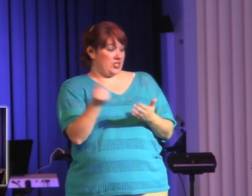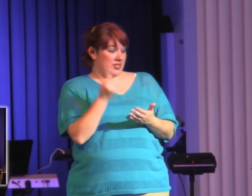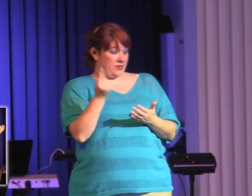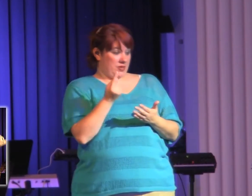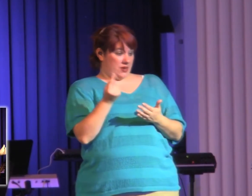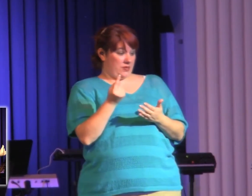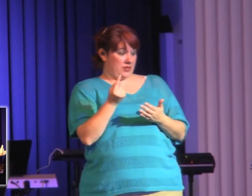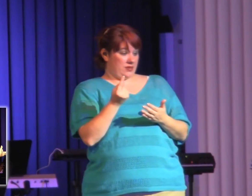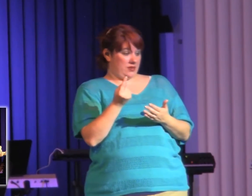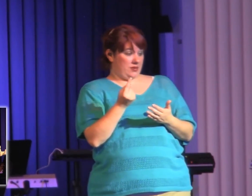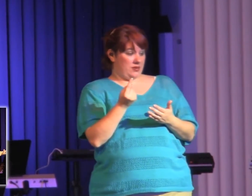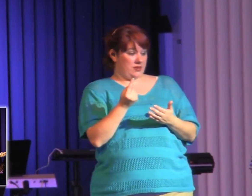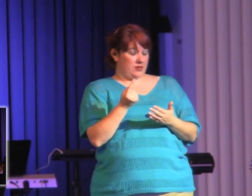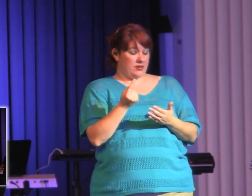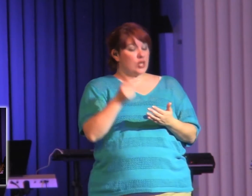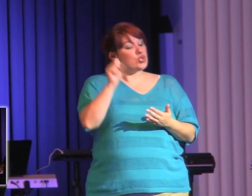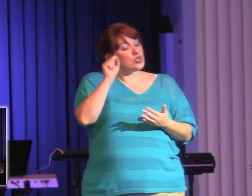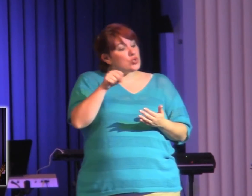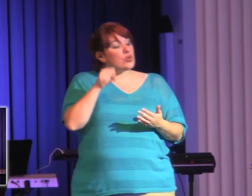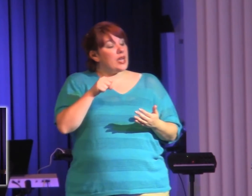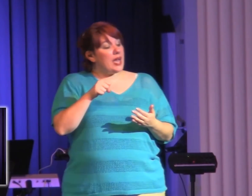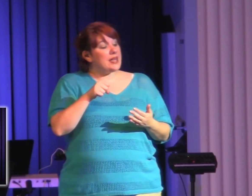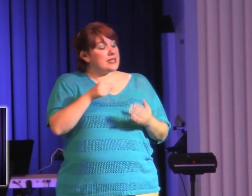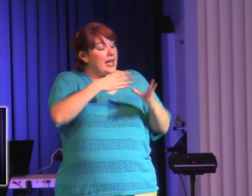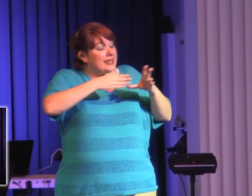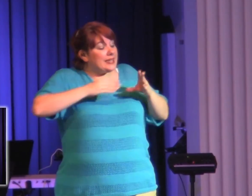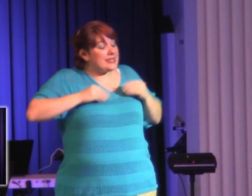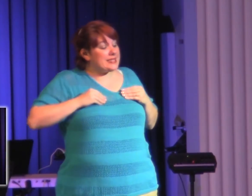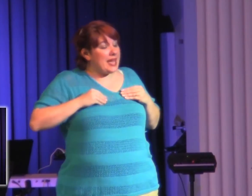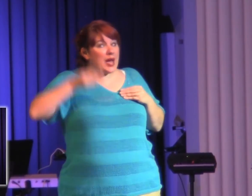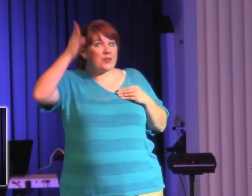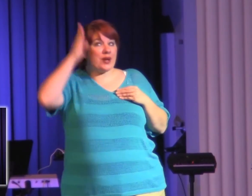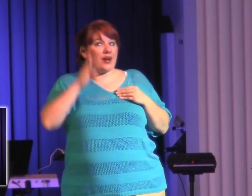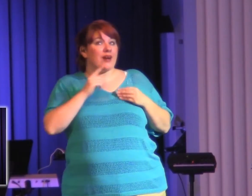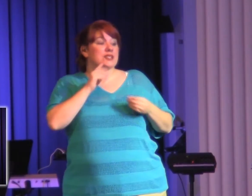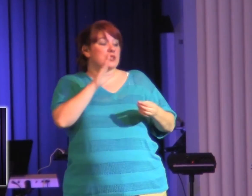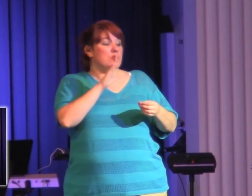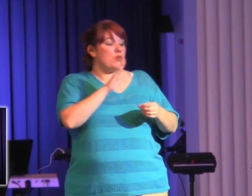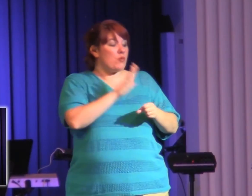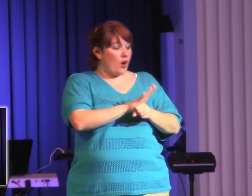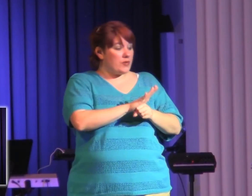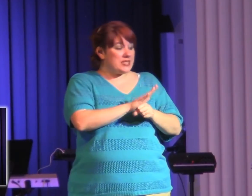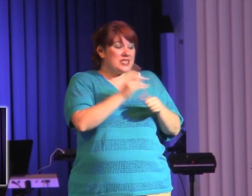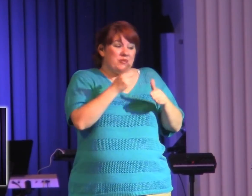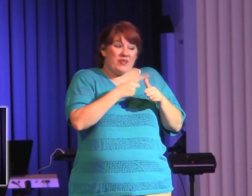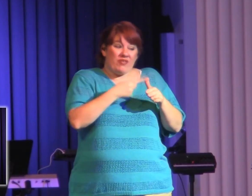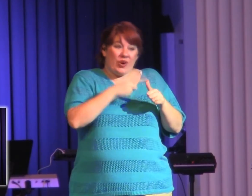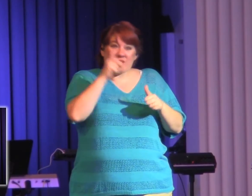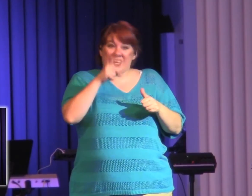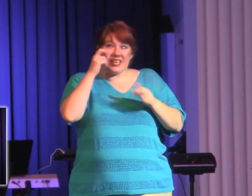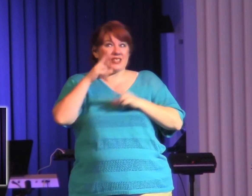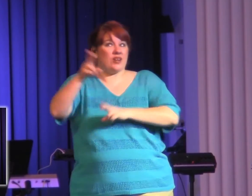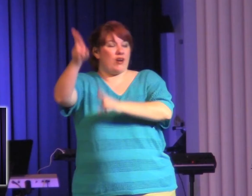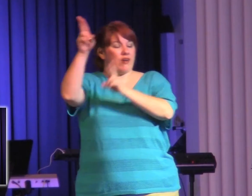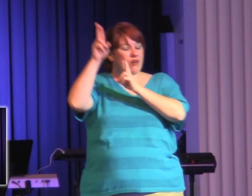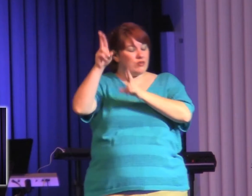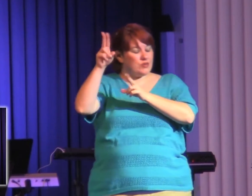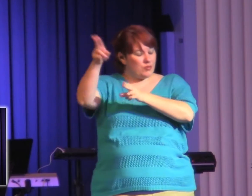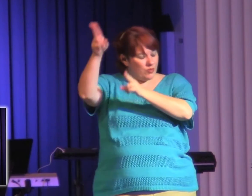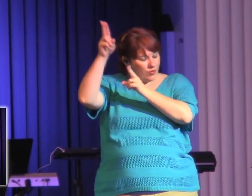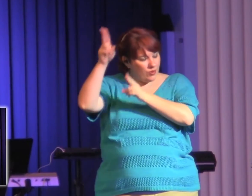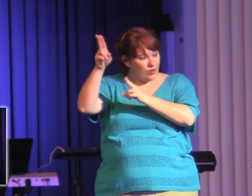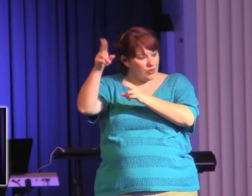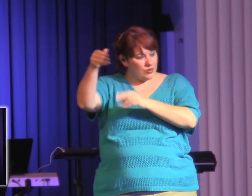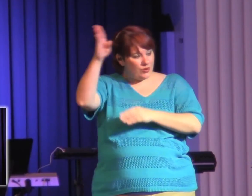I can receive those promises when I act out of reverence for him. What does that mean? Well, that means,